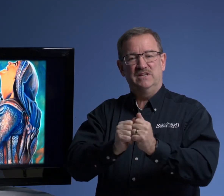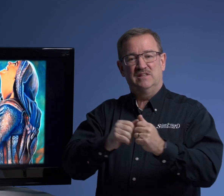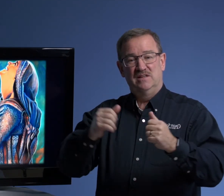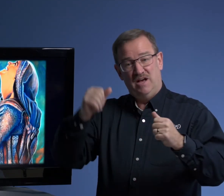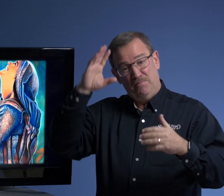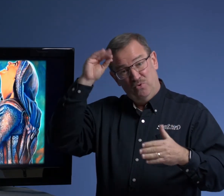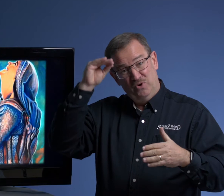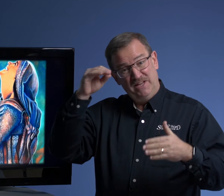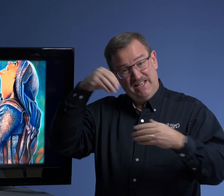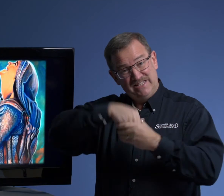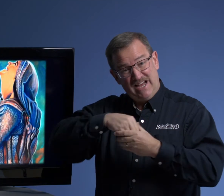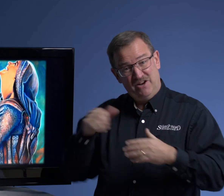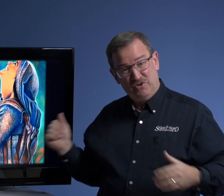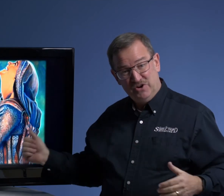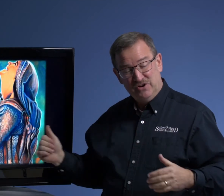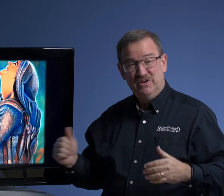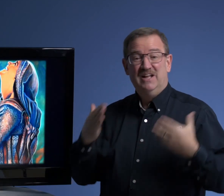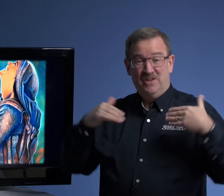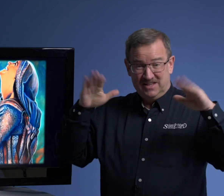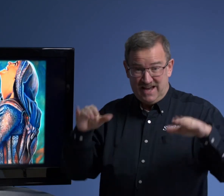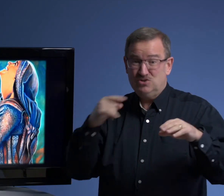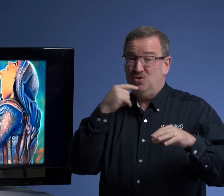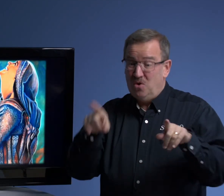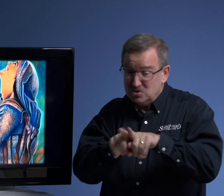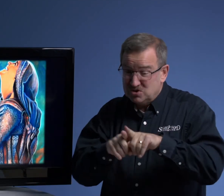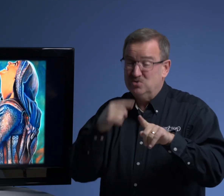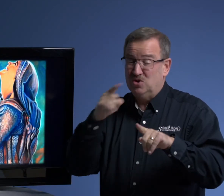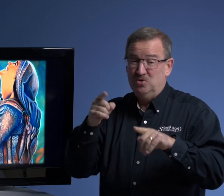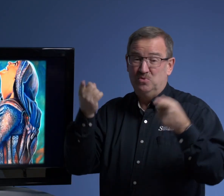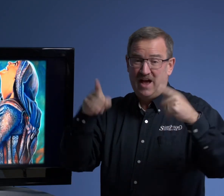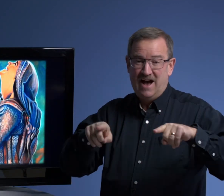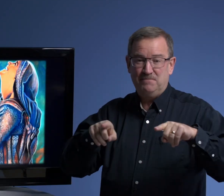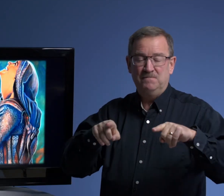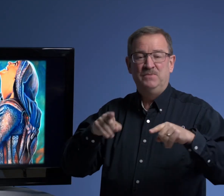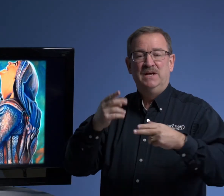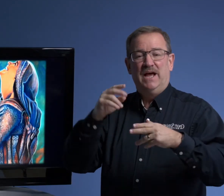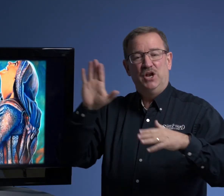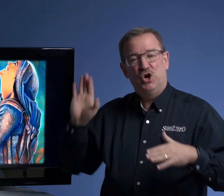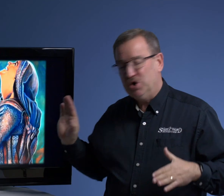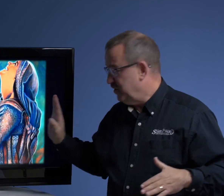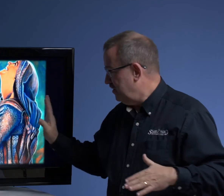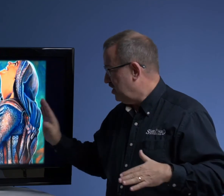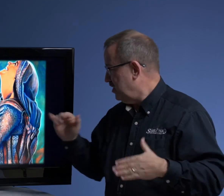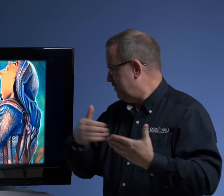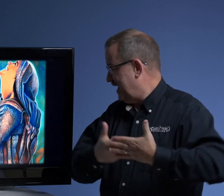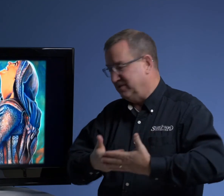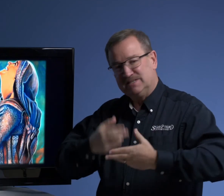a boy inside of her that the angel also told what happened. And her, her baby's